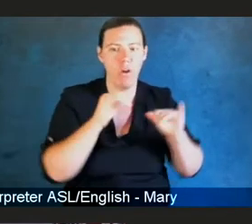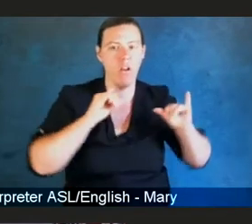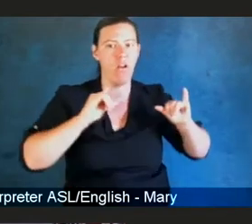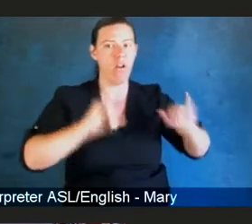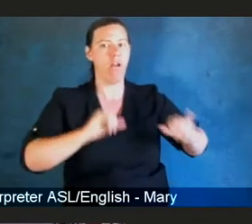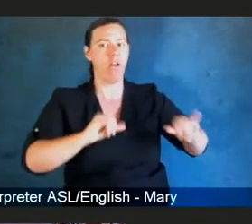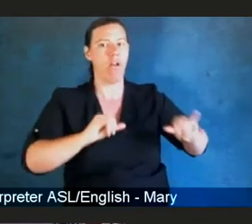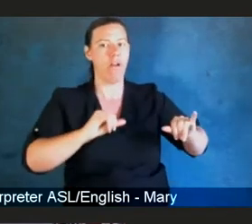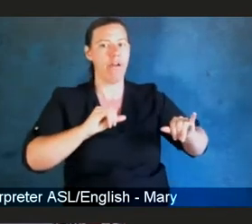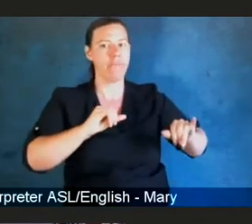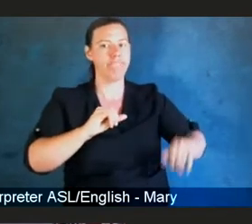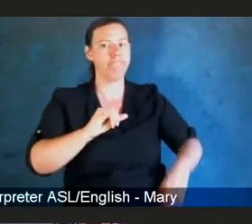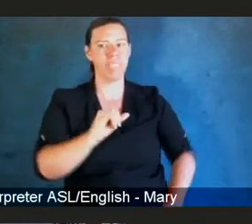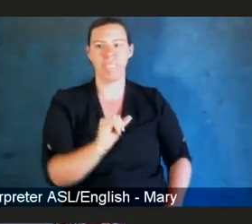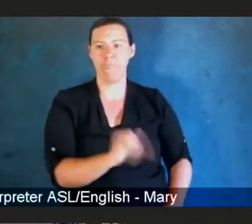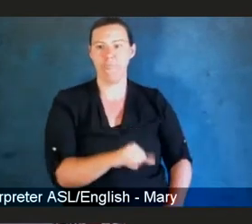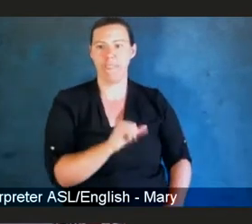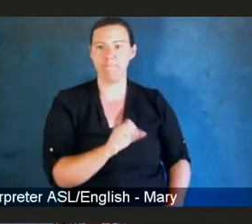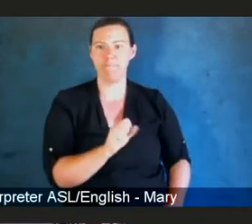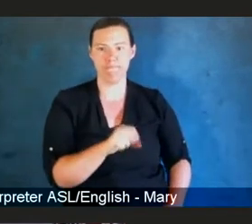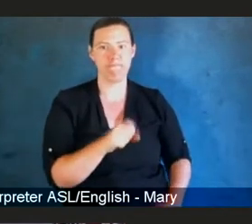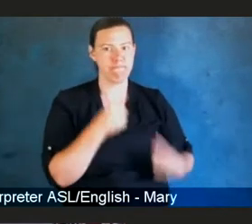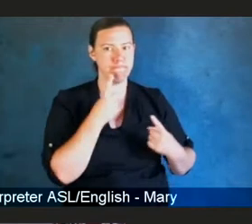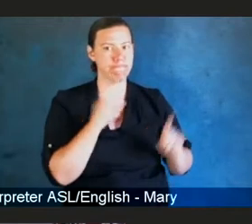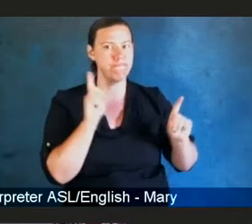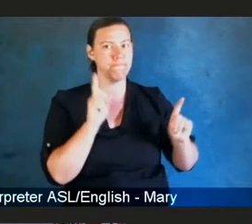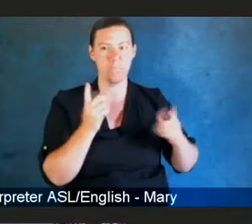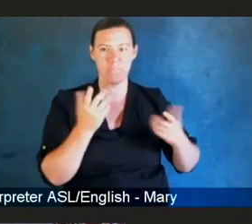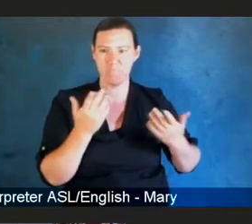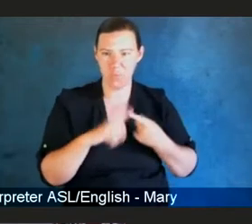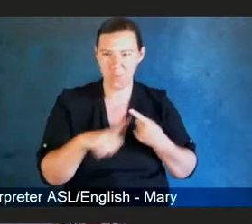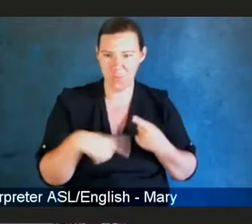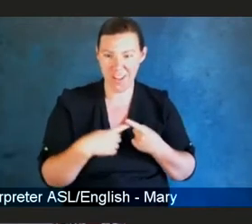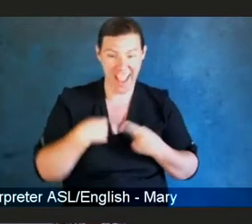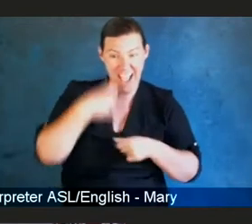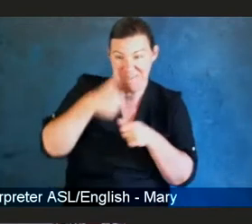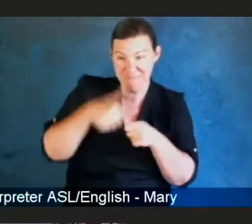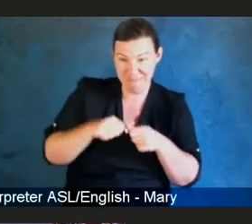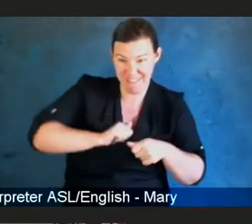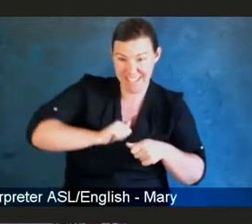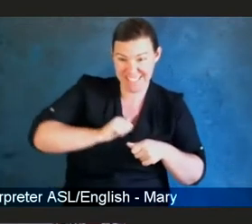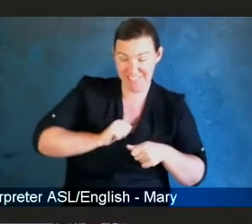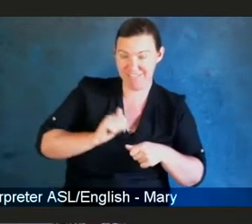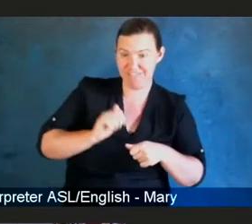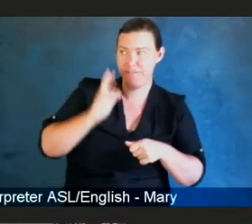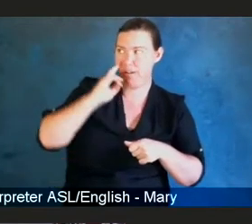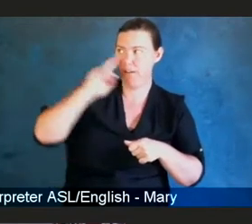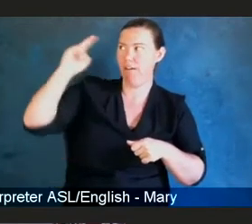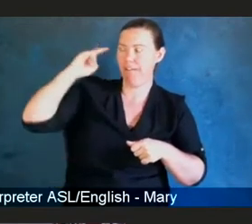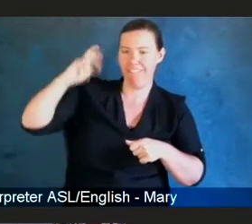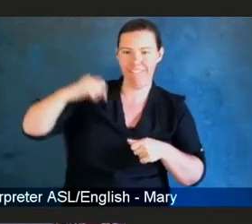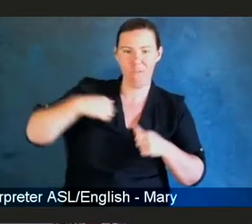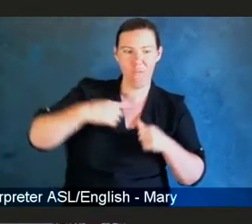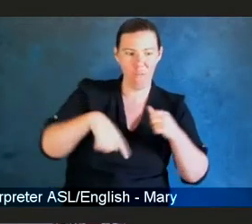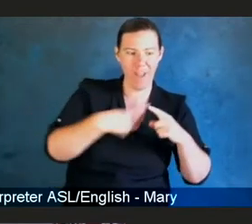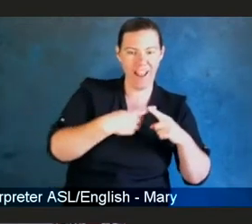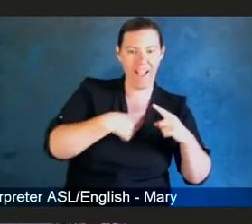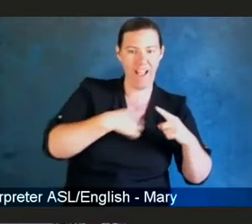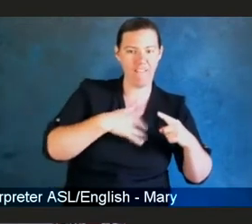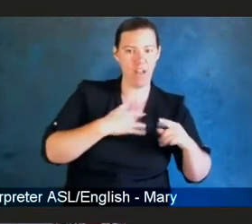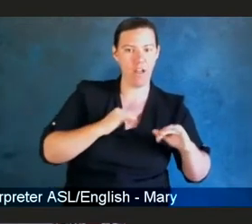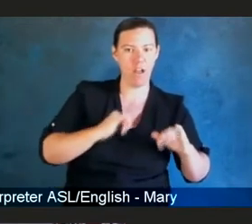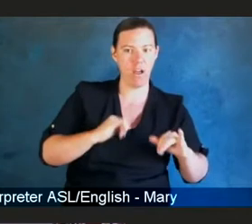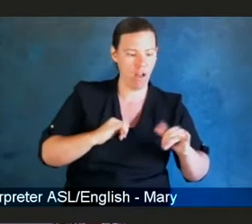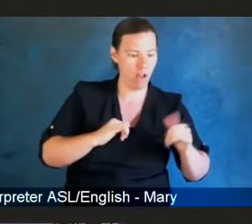chance to impact things, I can remember the moment that it dawned on me, ah, we're going to help people. When did it dawn on you that